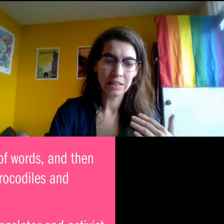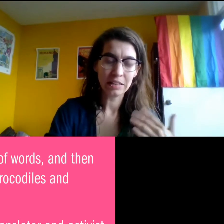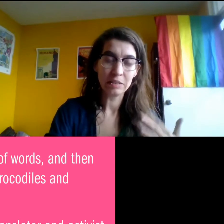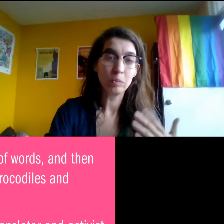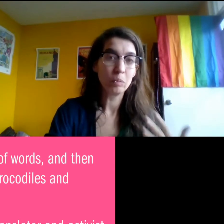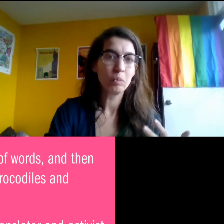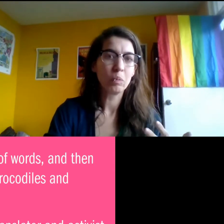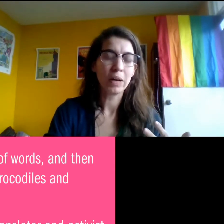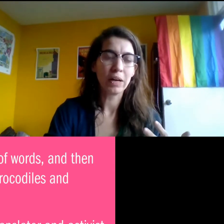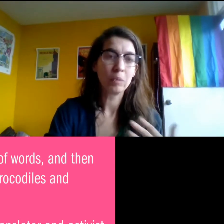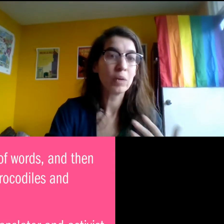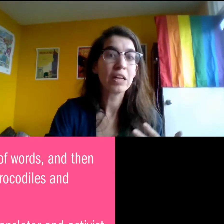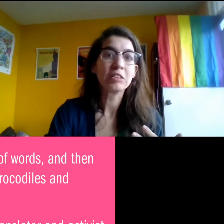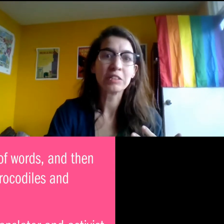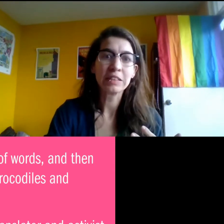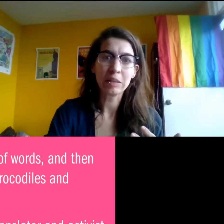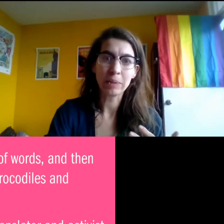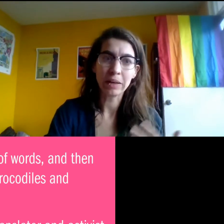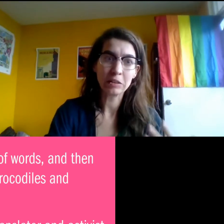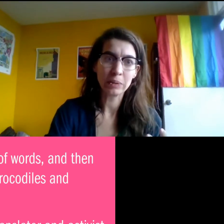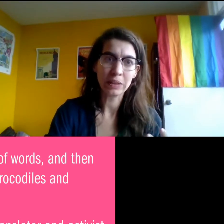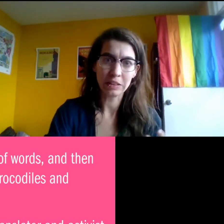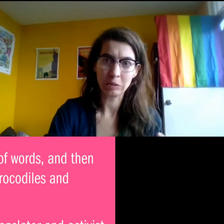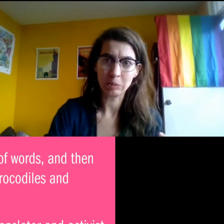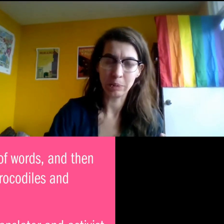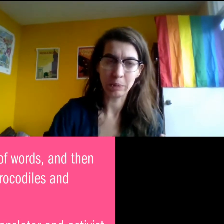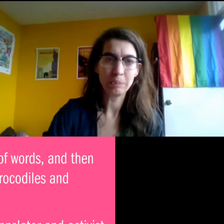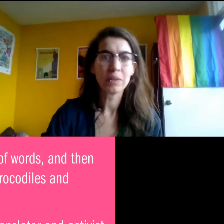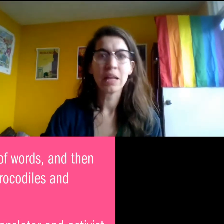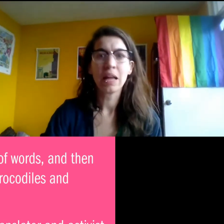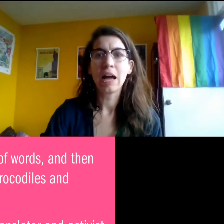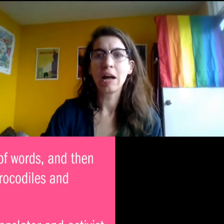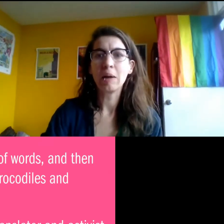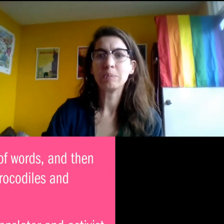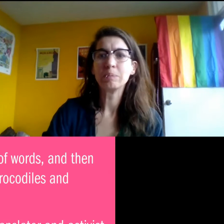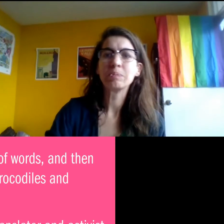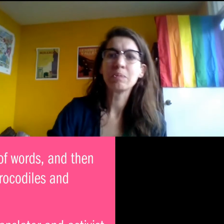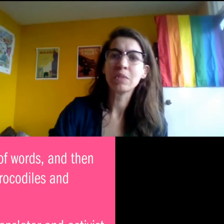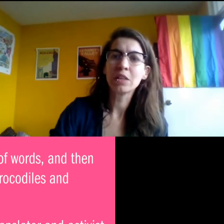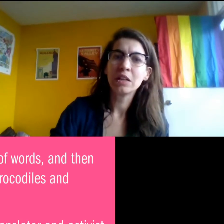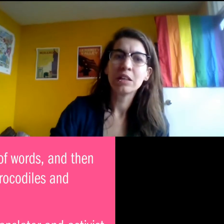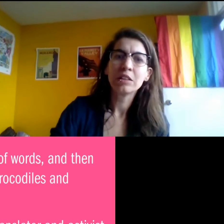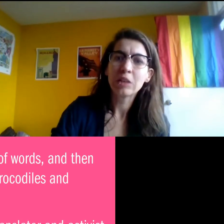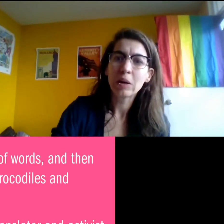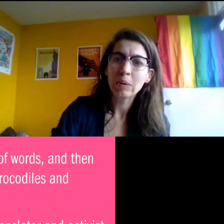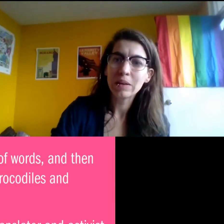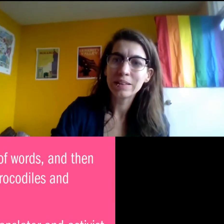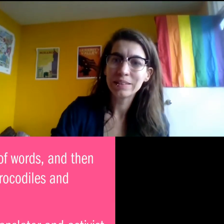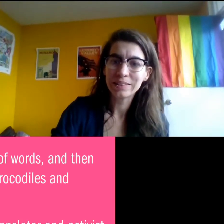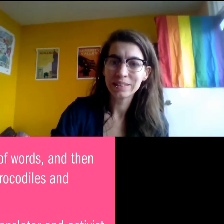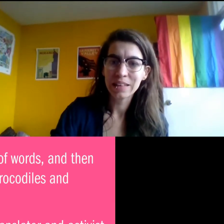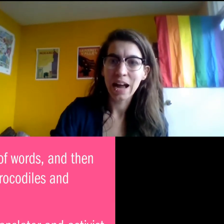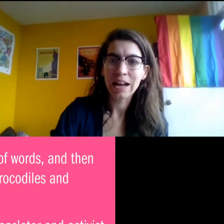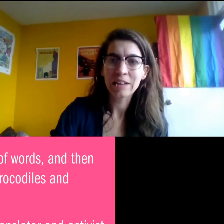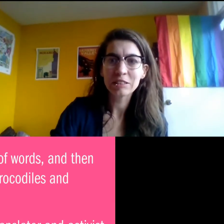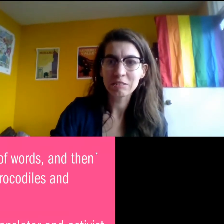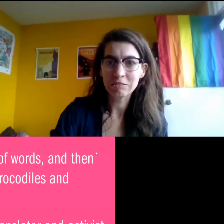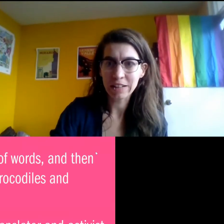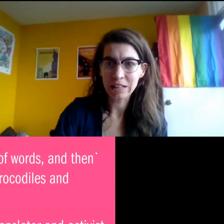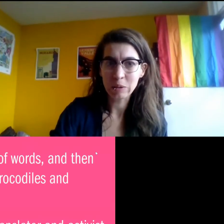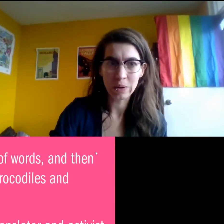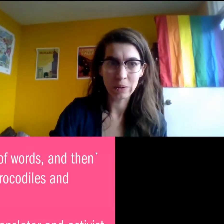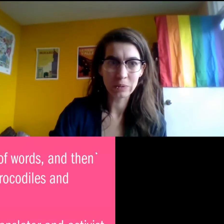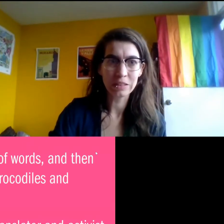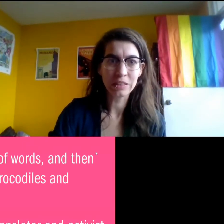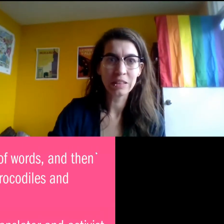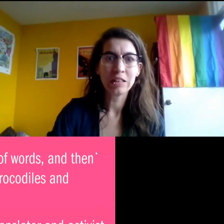where we understand it better as well as other people. Um, so I have this